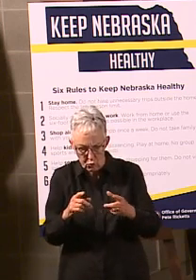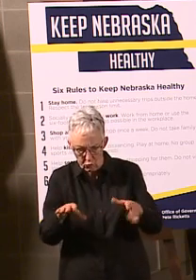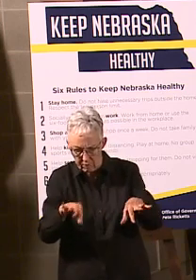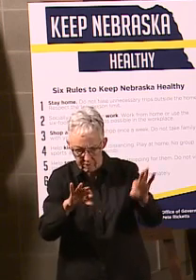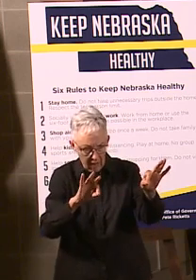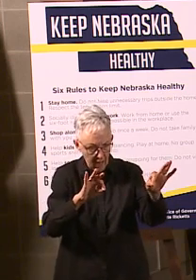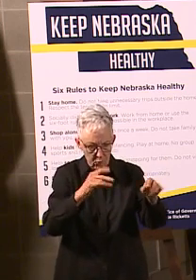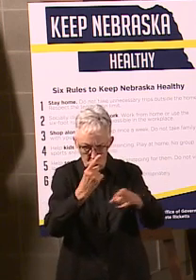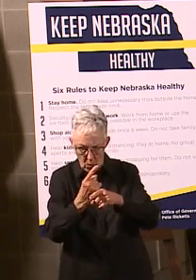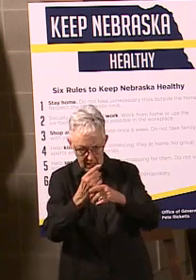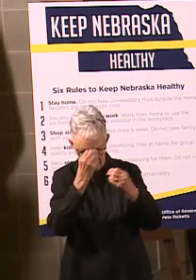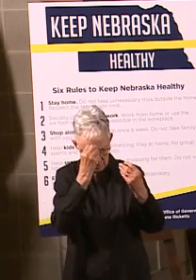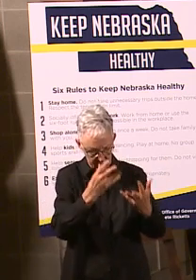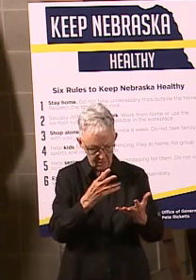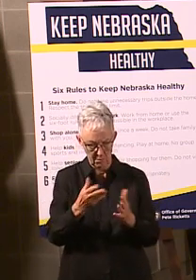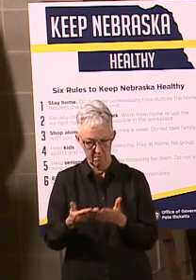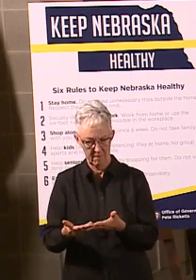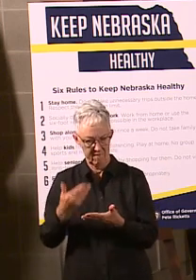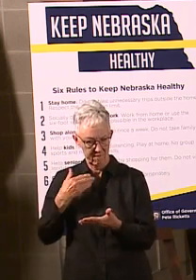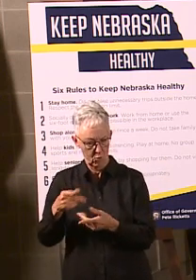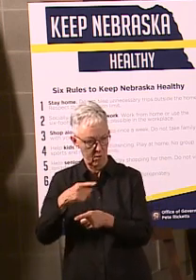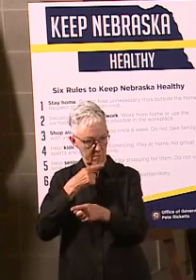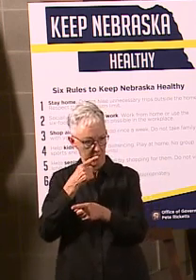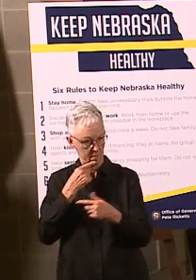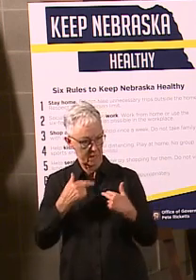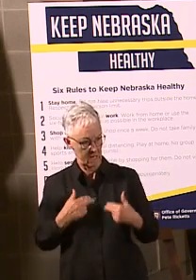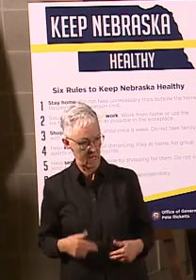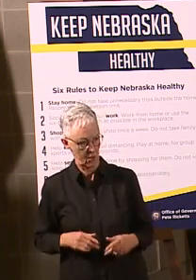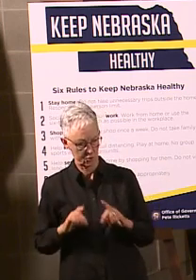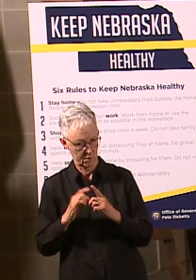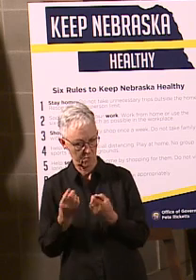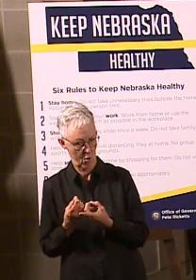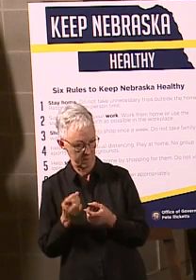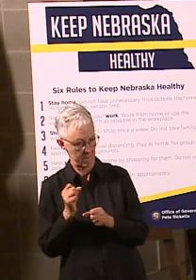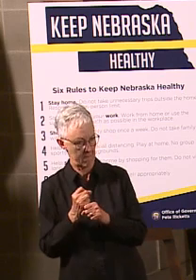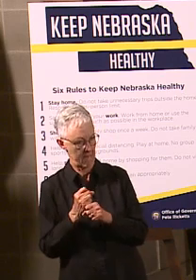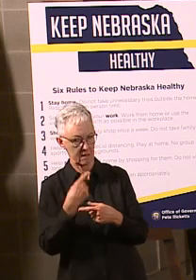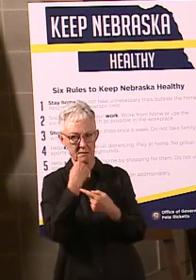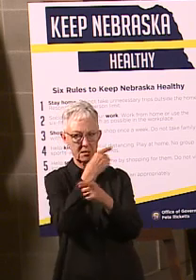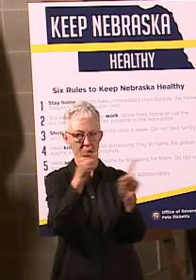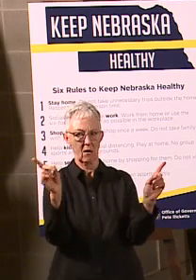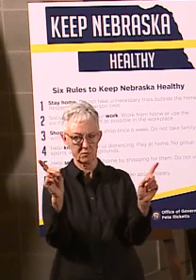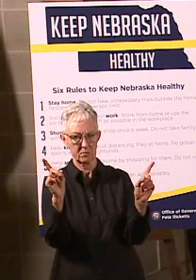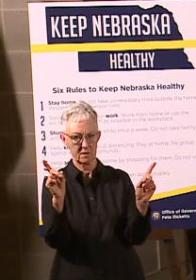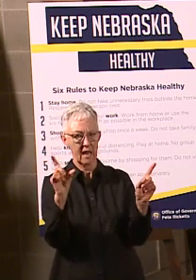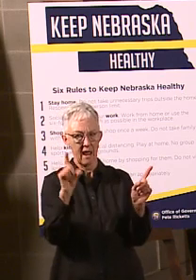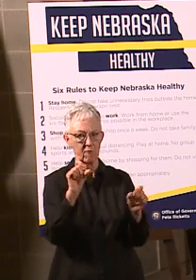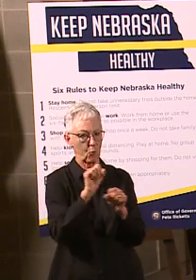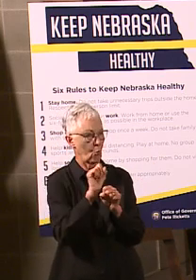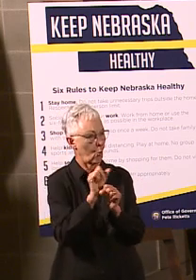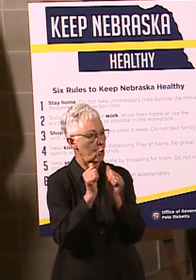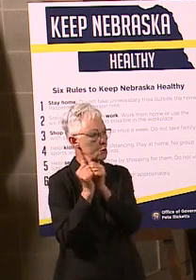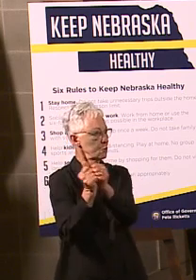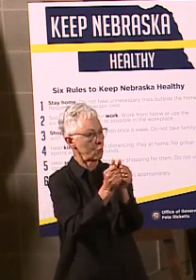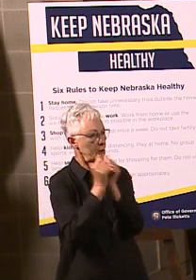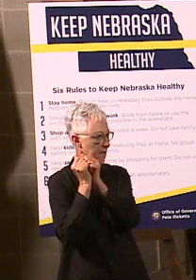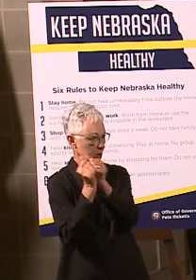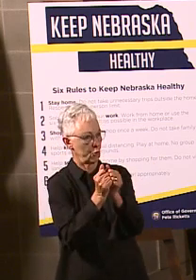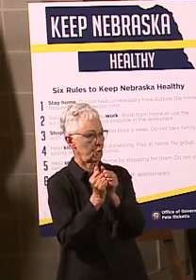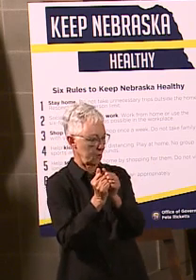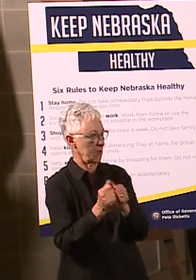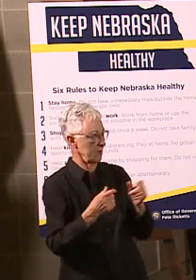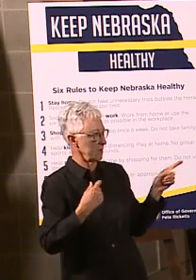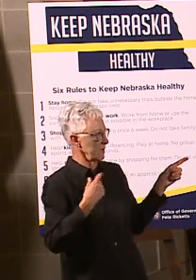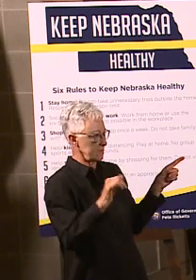asking a question earlier about how are we going to make the decisions on schools? Well, it's going to be a collaborative process. We've been working trying to get people's input on